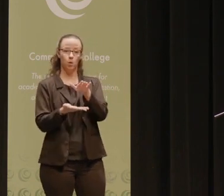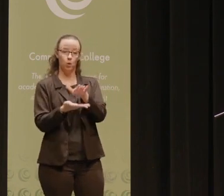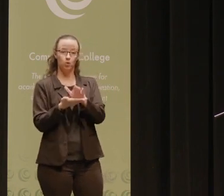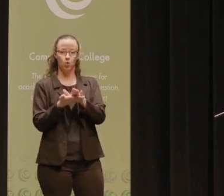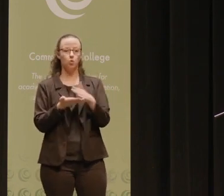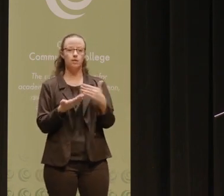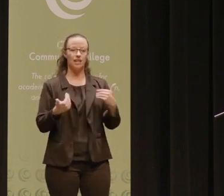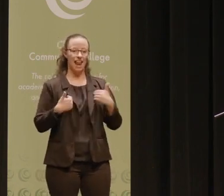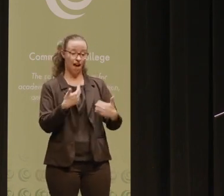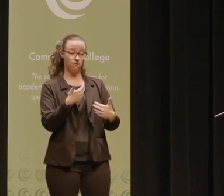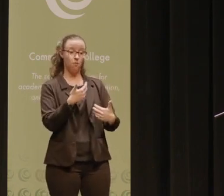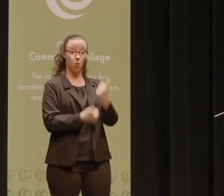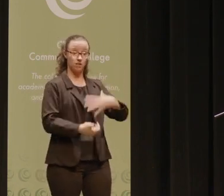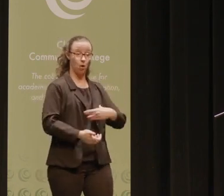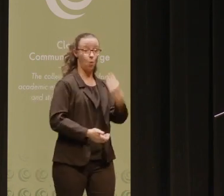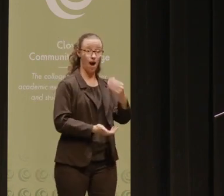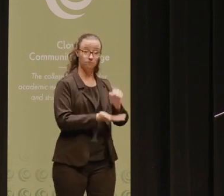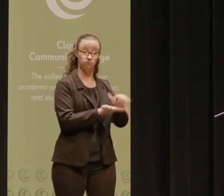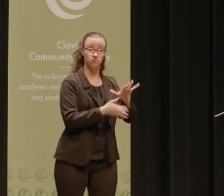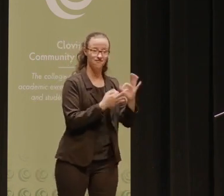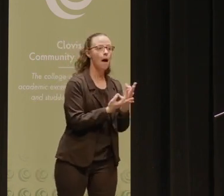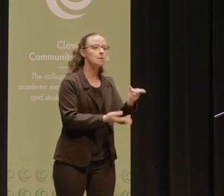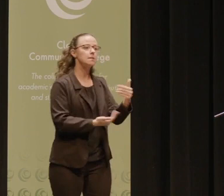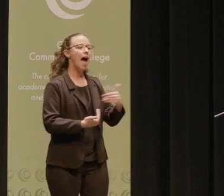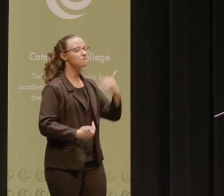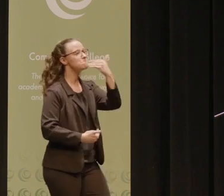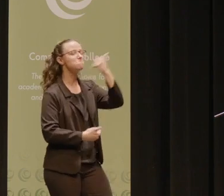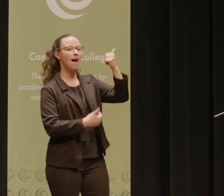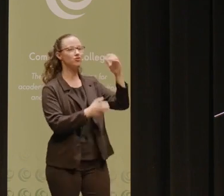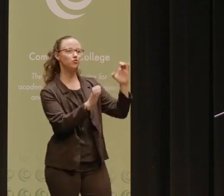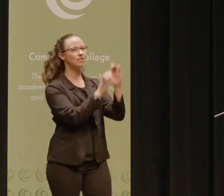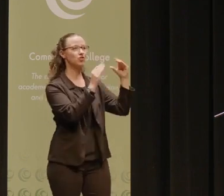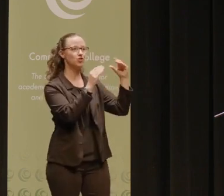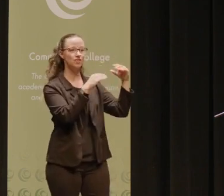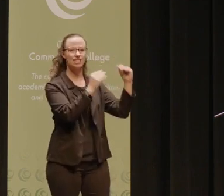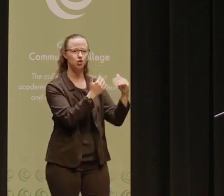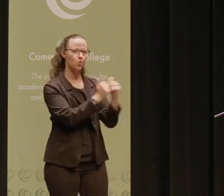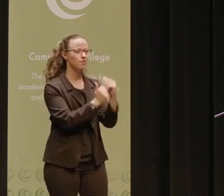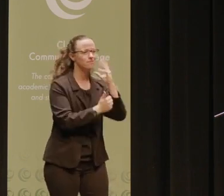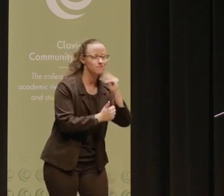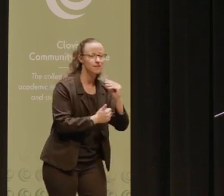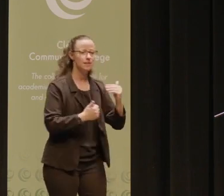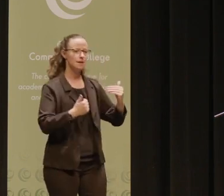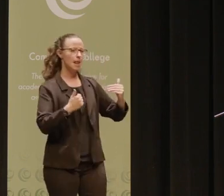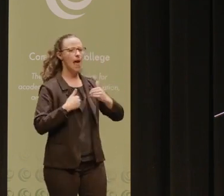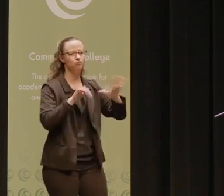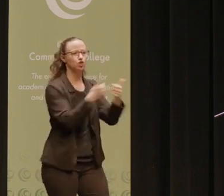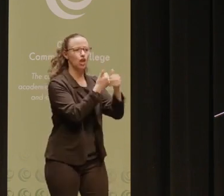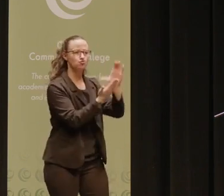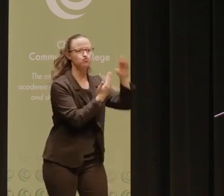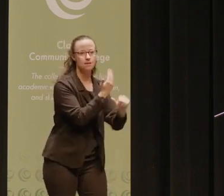that serve predominantly white and affluent families tend to have the most experienced and credentialed teachers, have access to the most rigorous curricula,